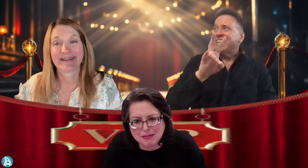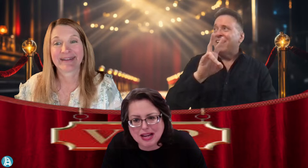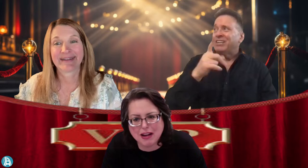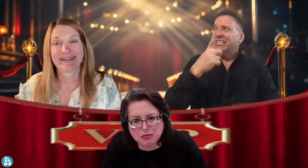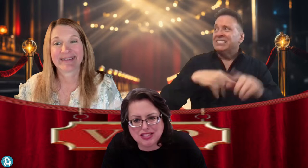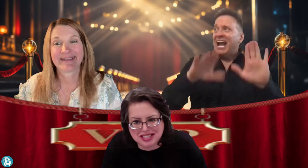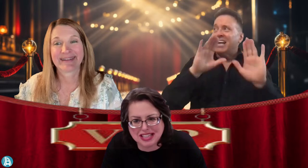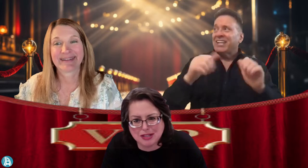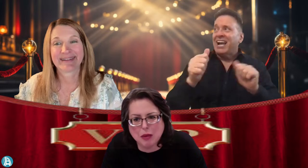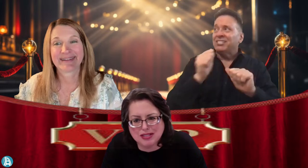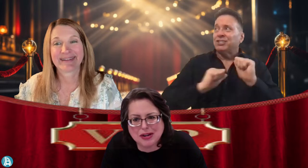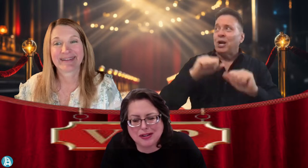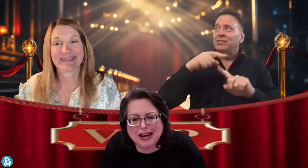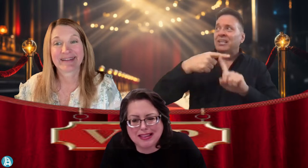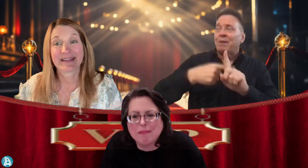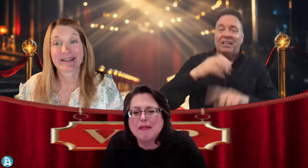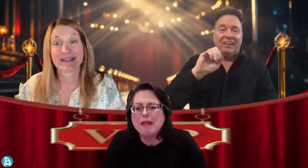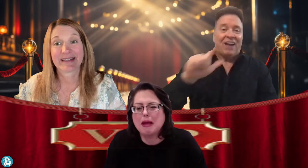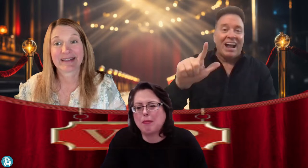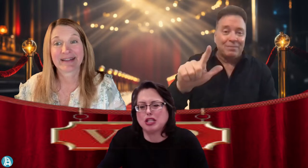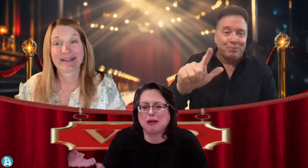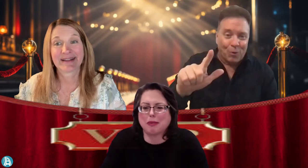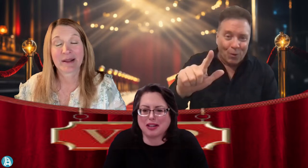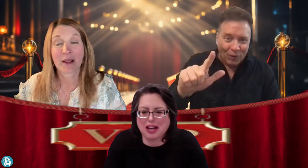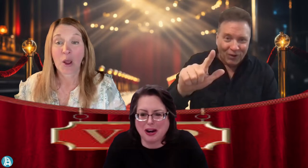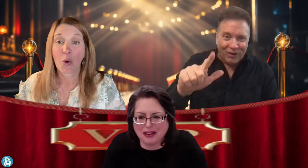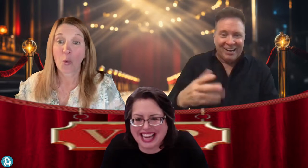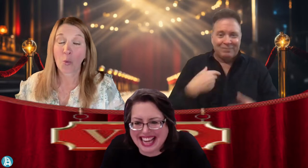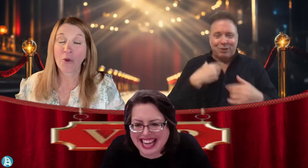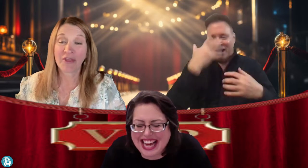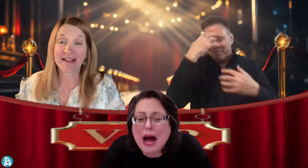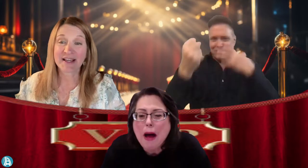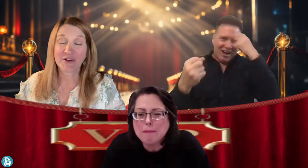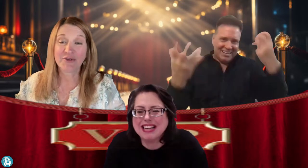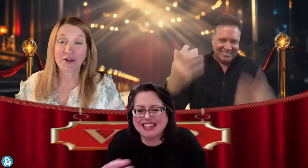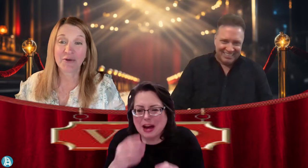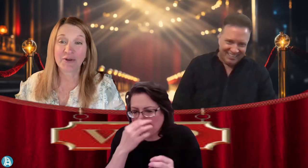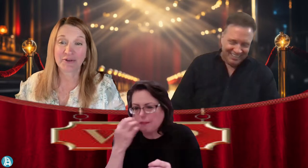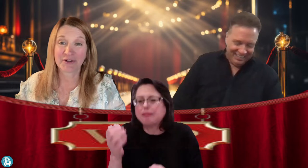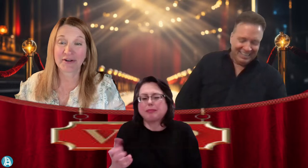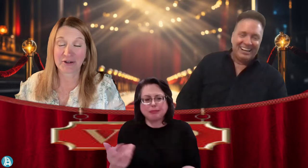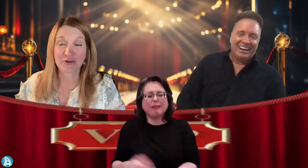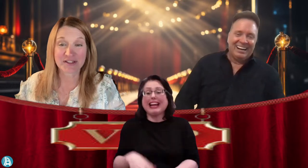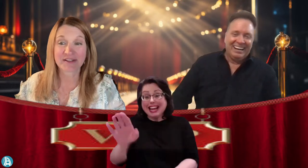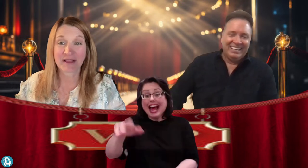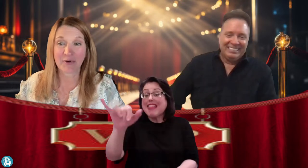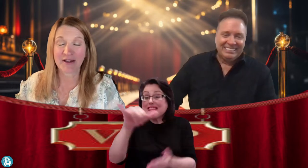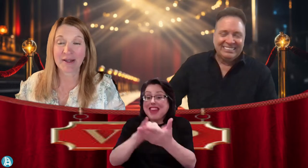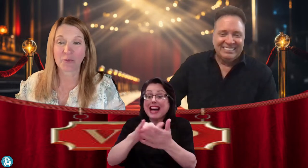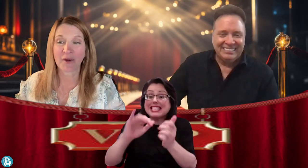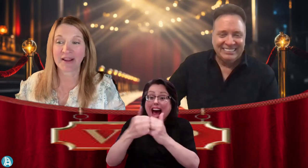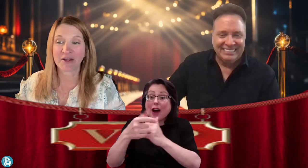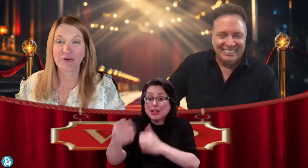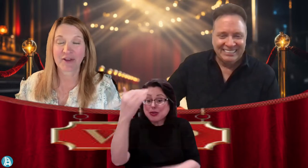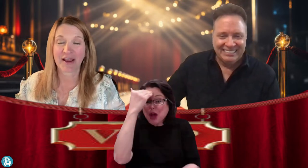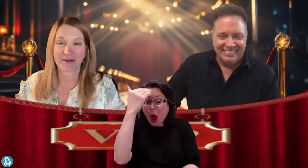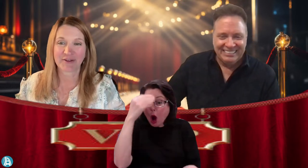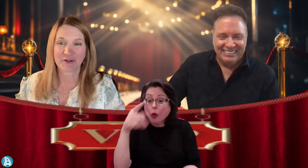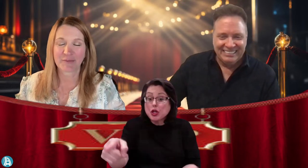sometimes with the team and know what's going on. They push me where to go. Well, that's how you know you're a celebrity when you've got your